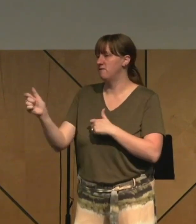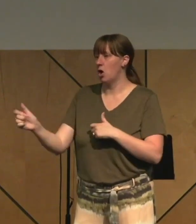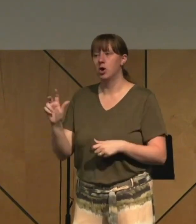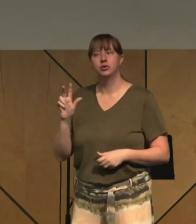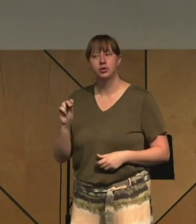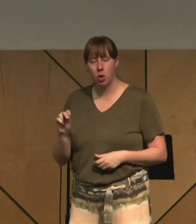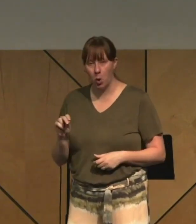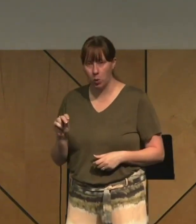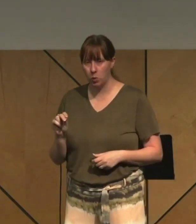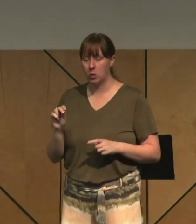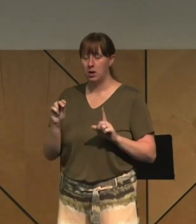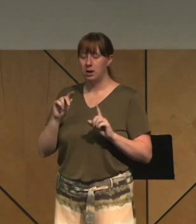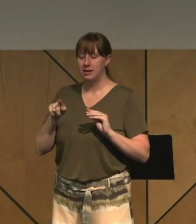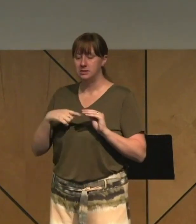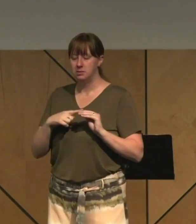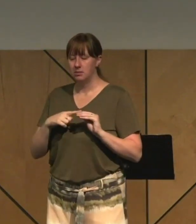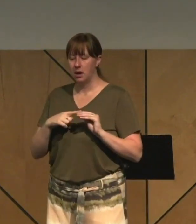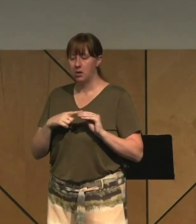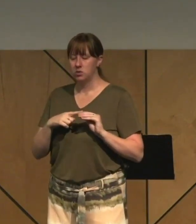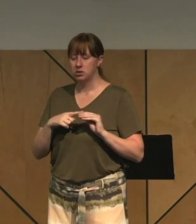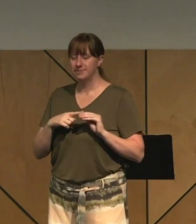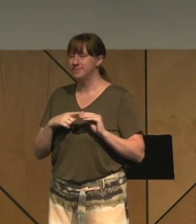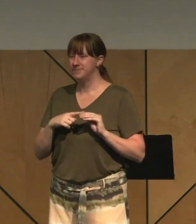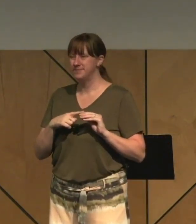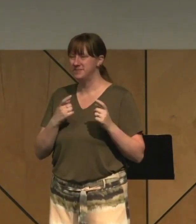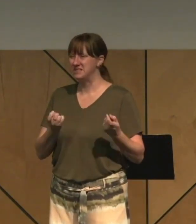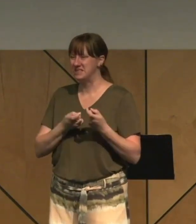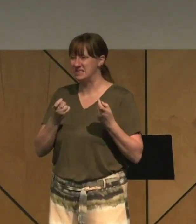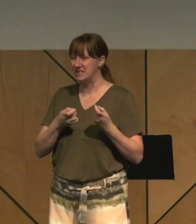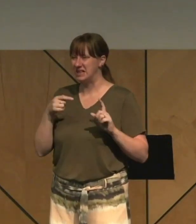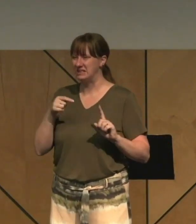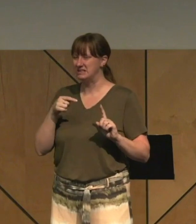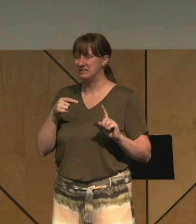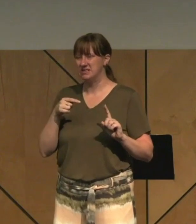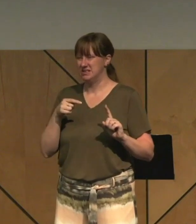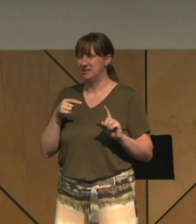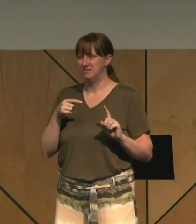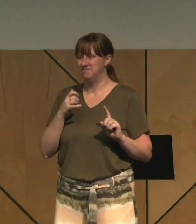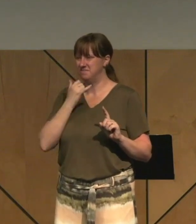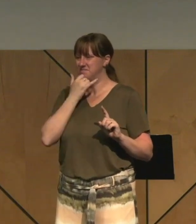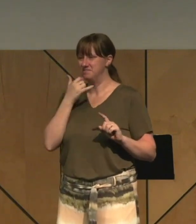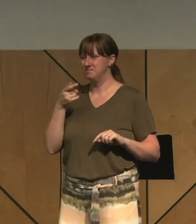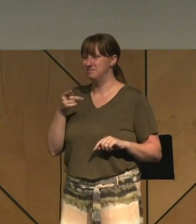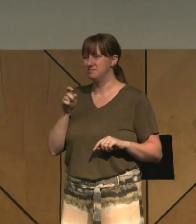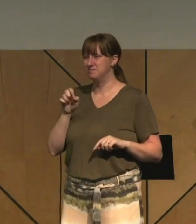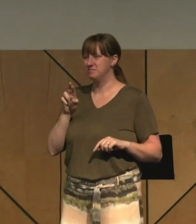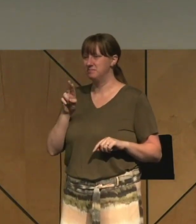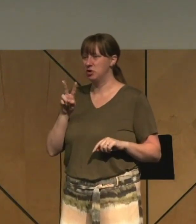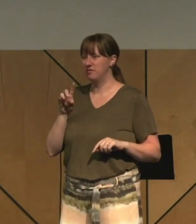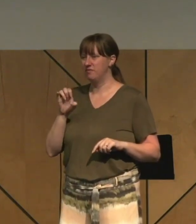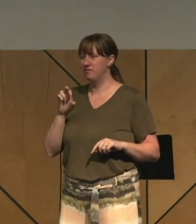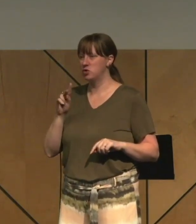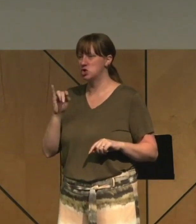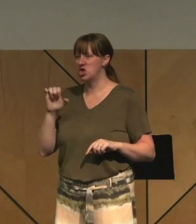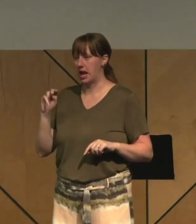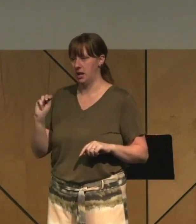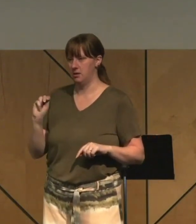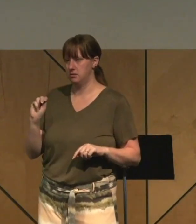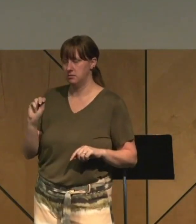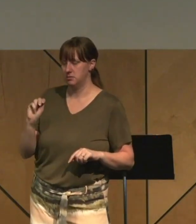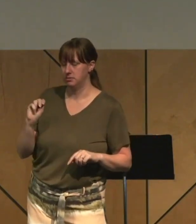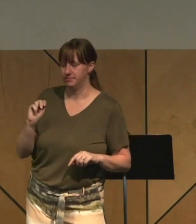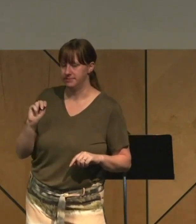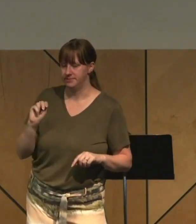sin's perversion. And here's what it means. When we engage in sexual